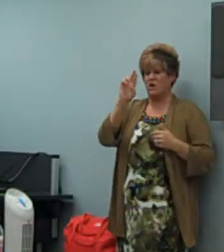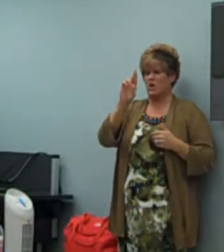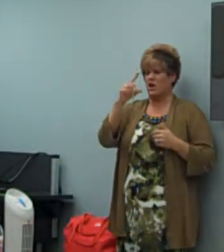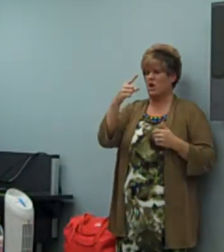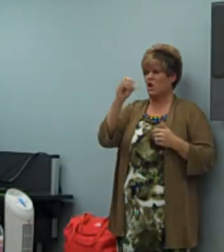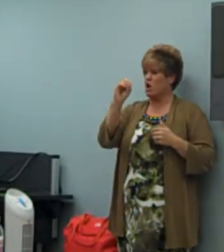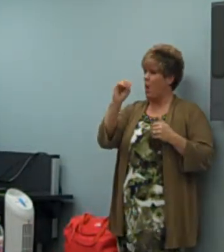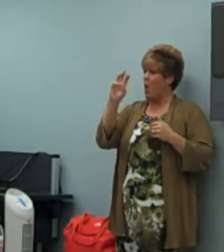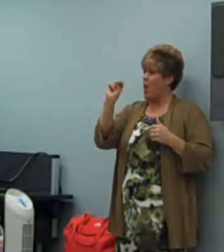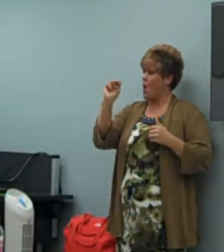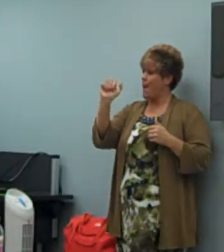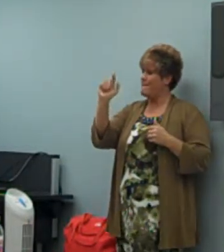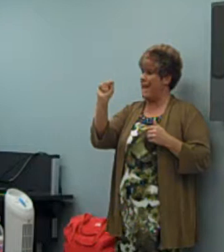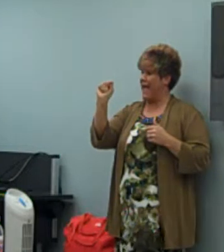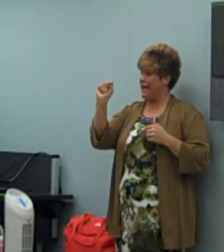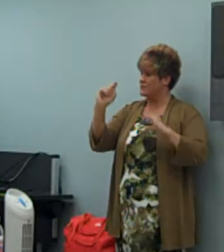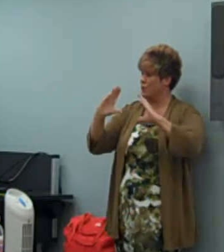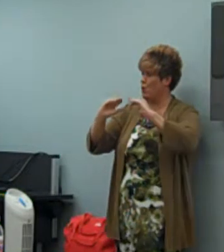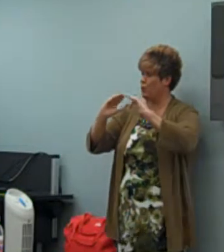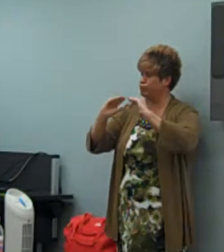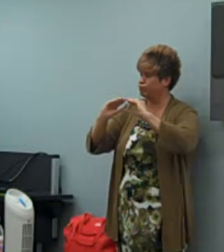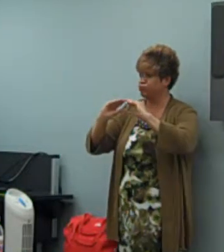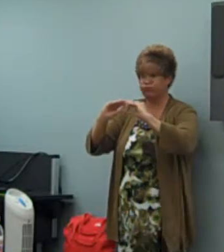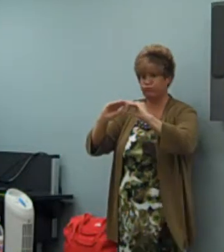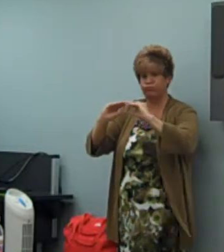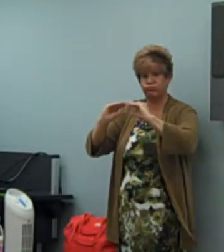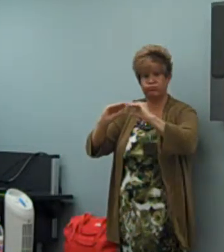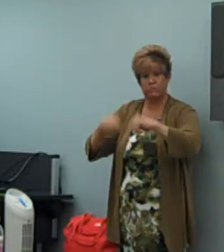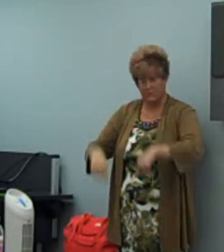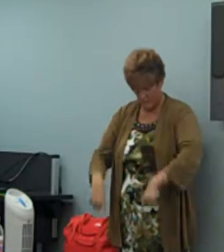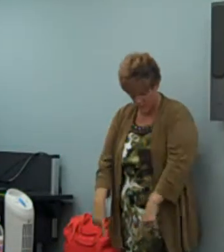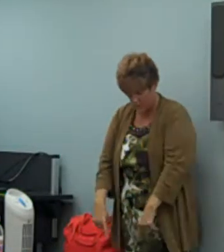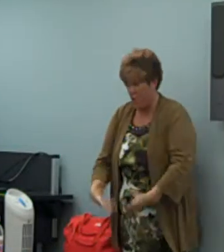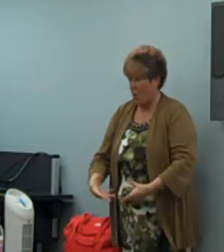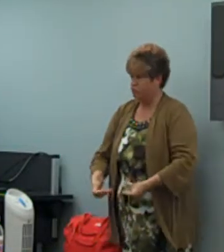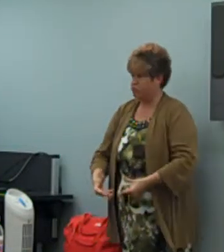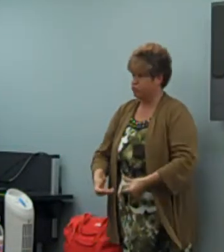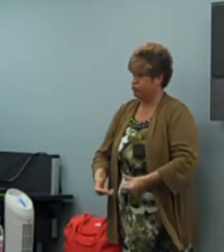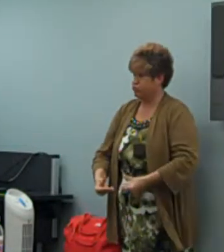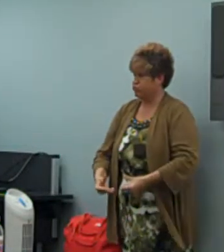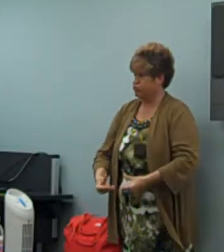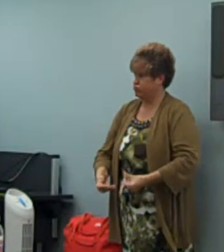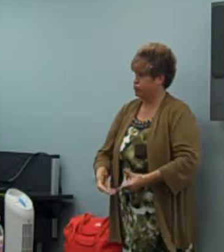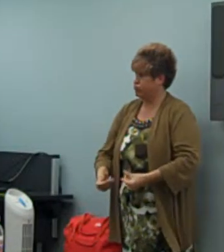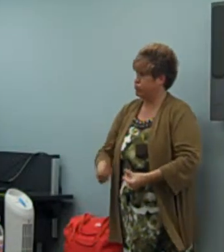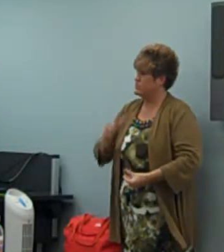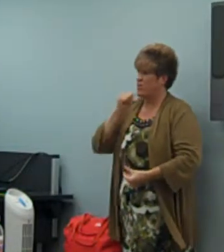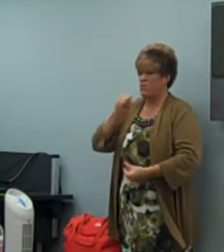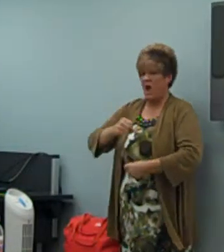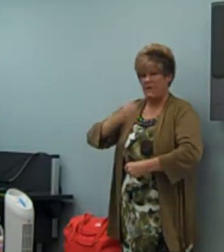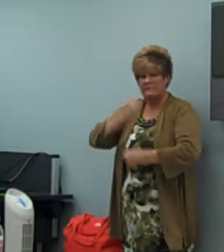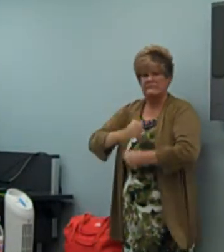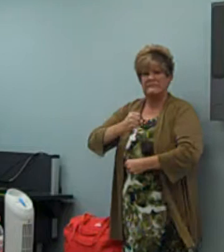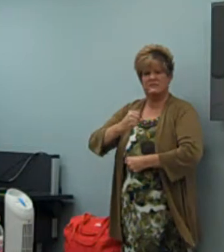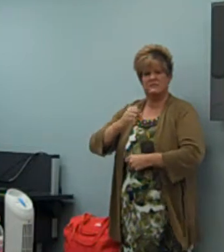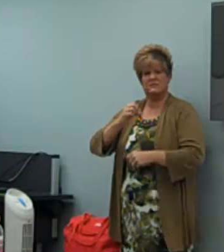waist level, and then you're also standing on a cushion mat. So, you're not